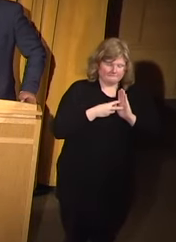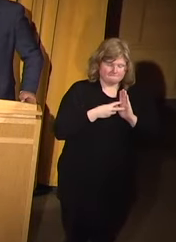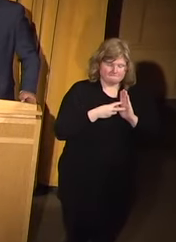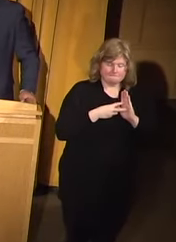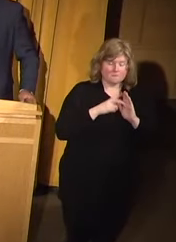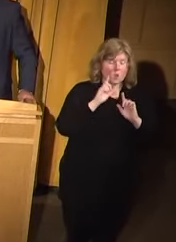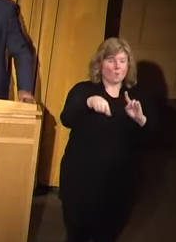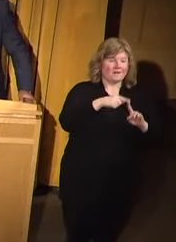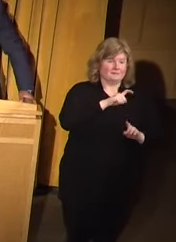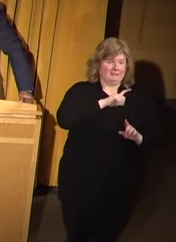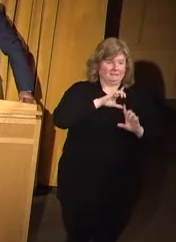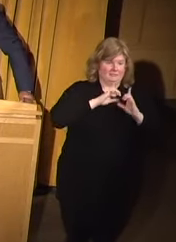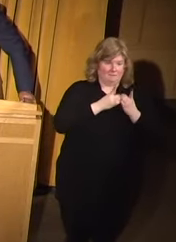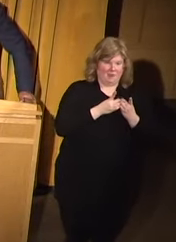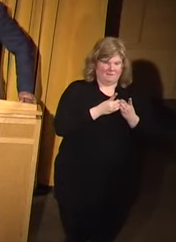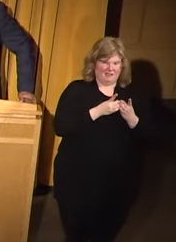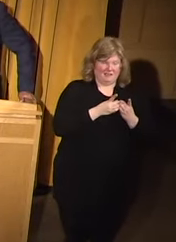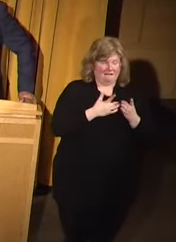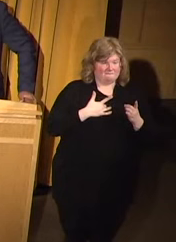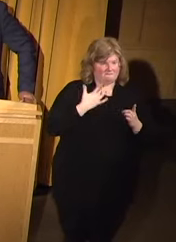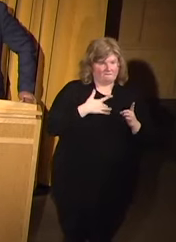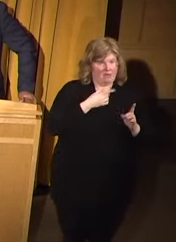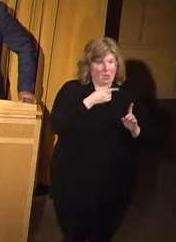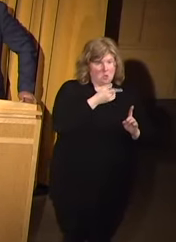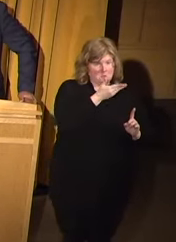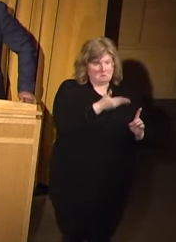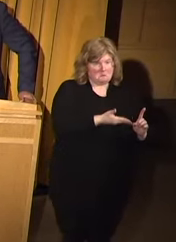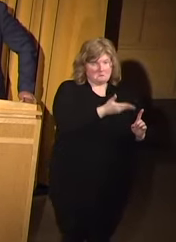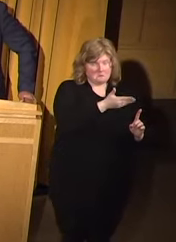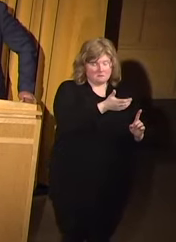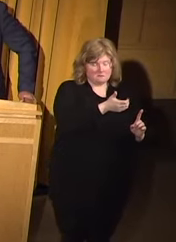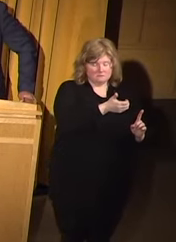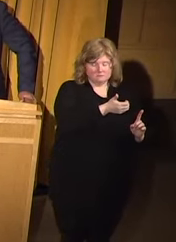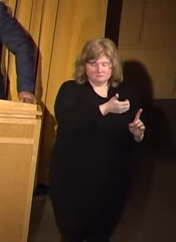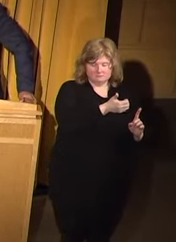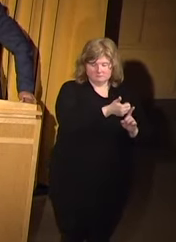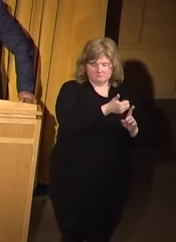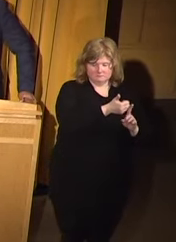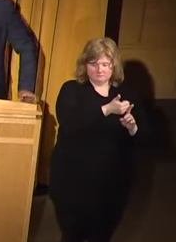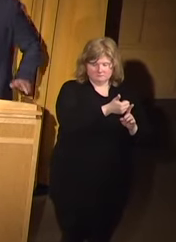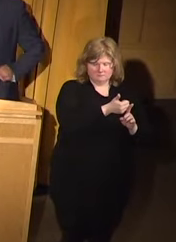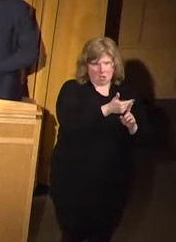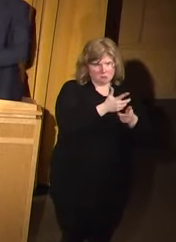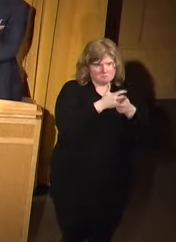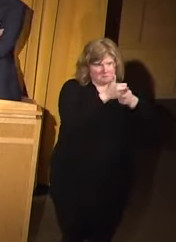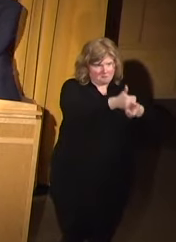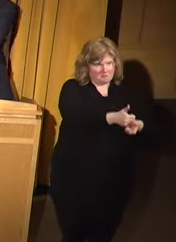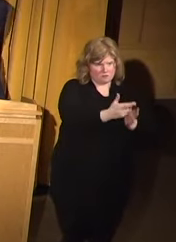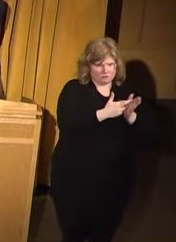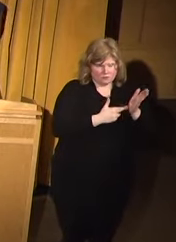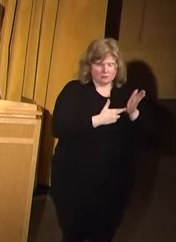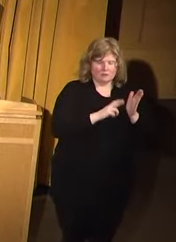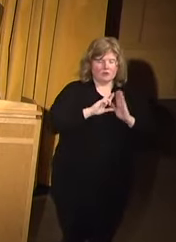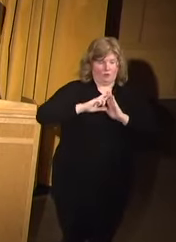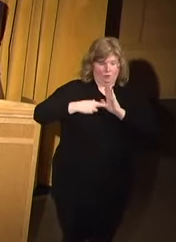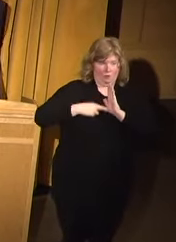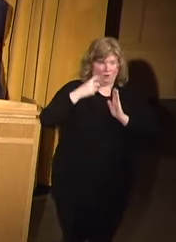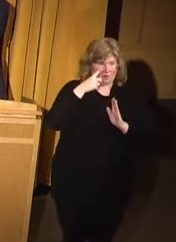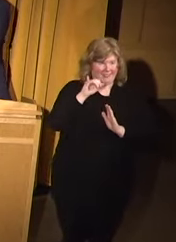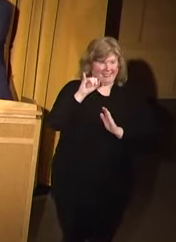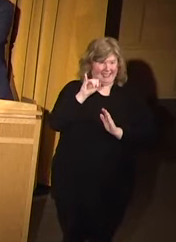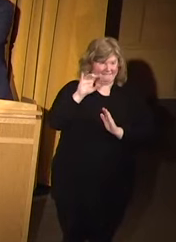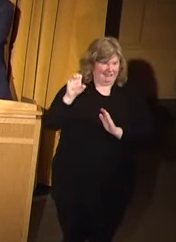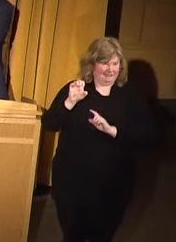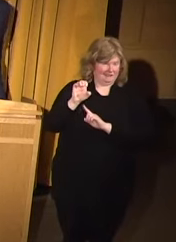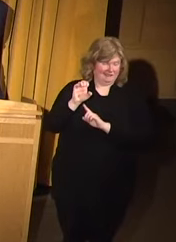The police department felt, in fact, that it was in compliance, the role of the independent